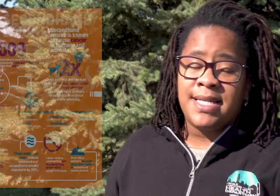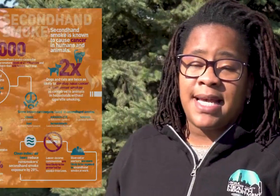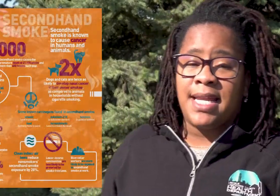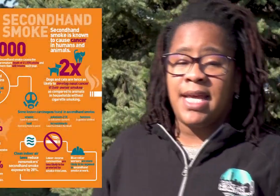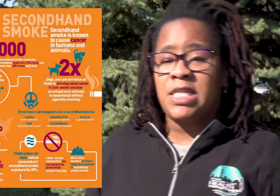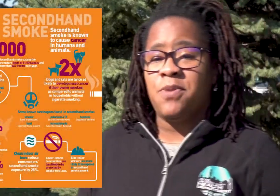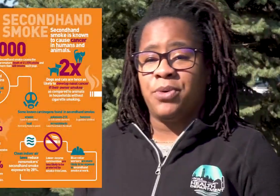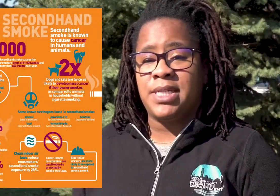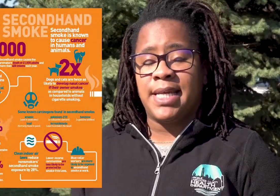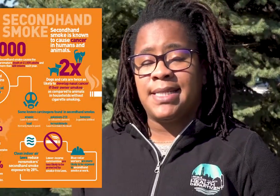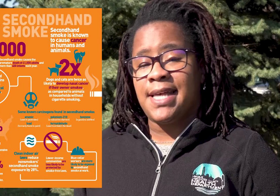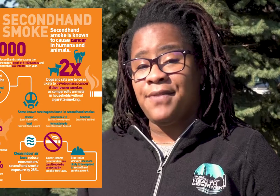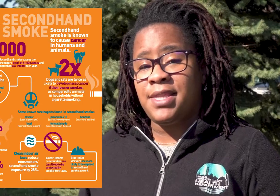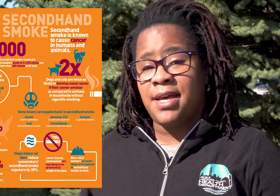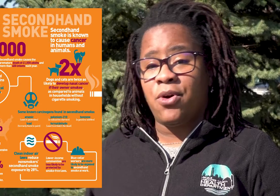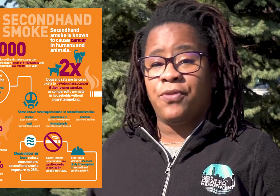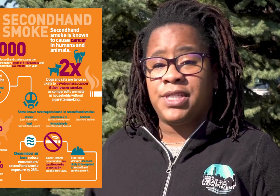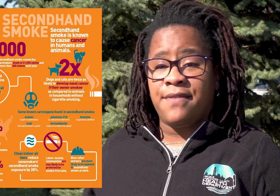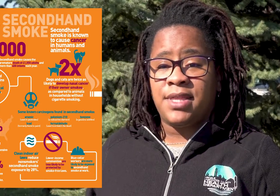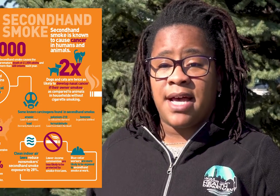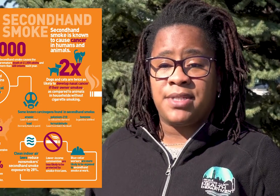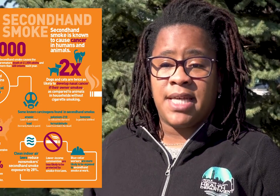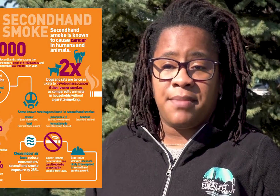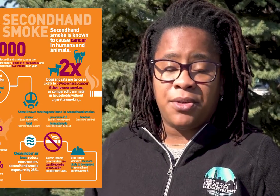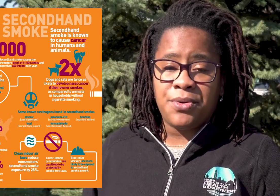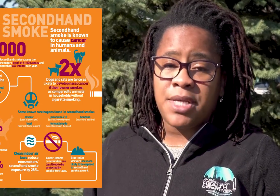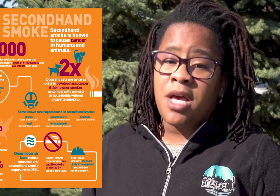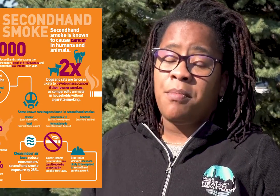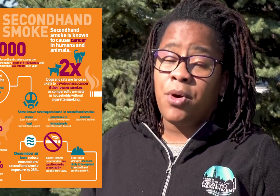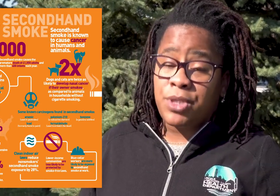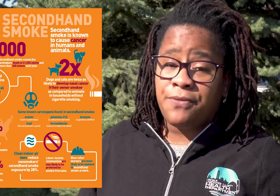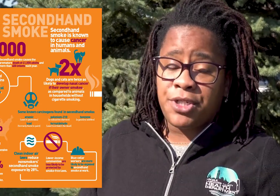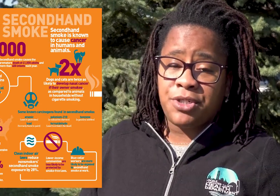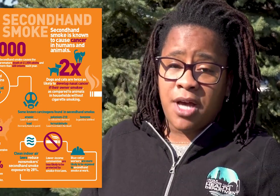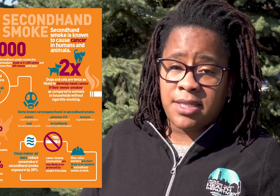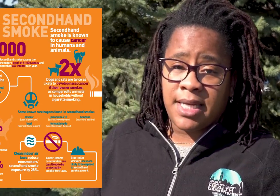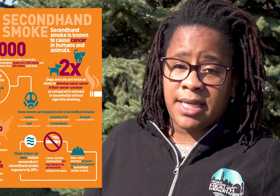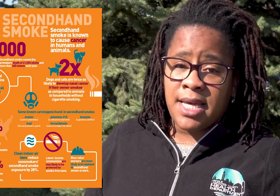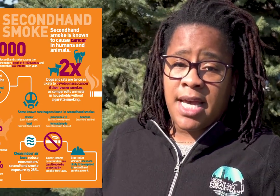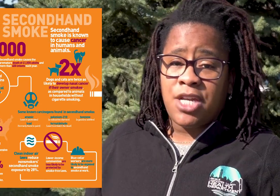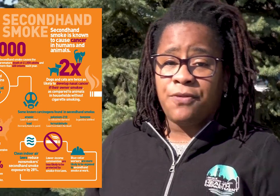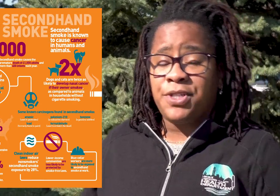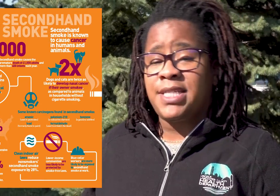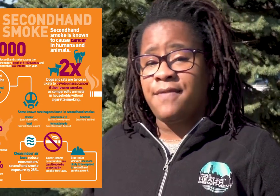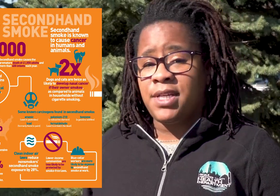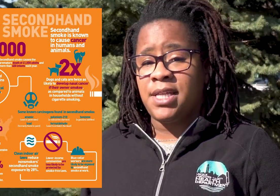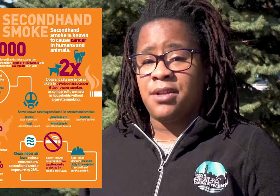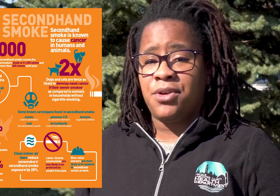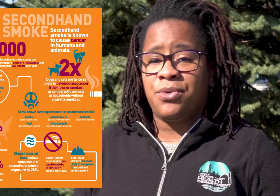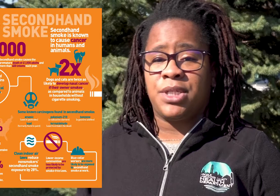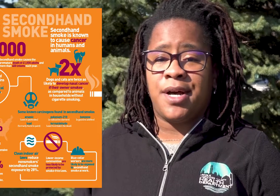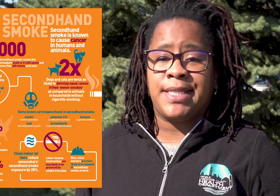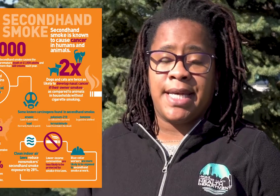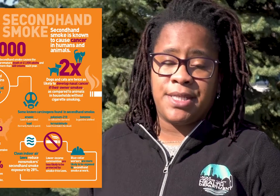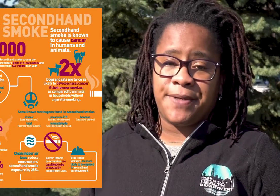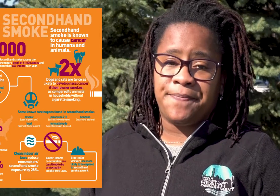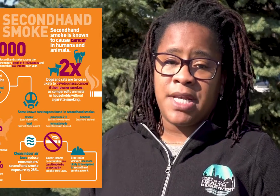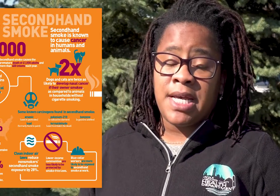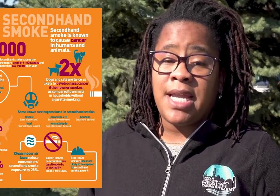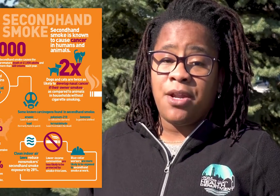Secondhand smoke contains over 7,000 chemicals, most of which are toxic, and over 70 that are known to cause cancer. Not